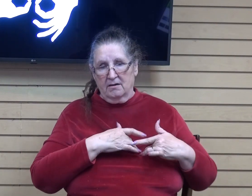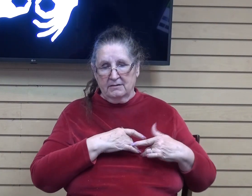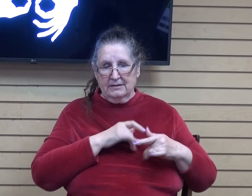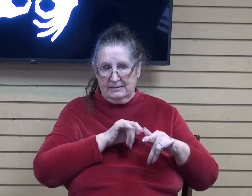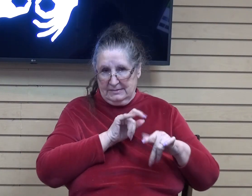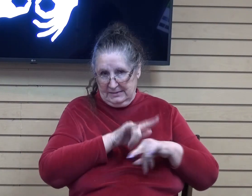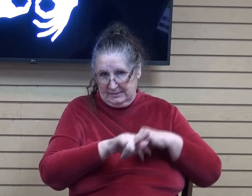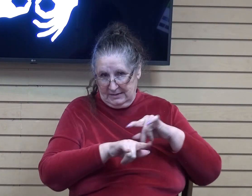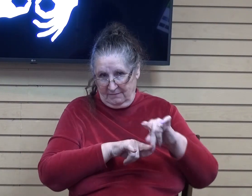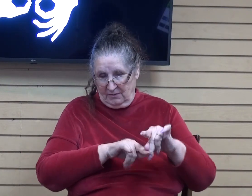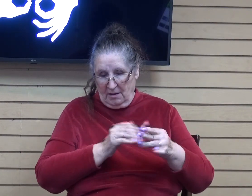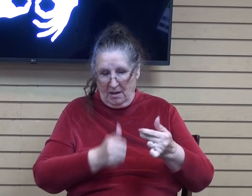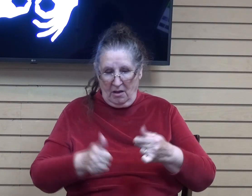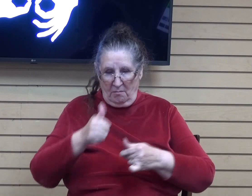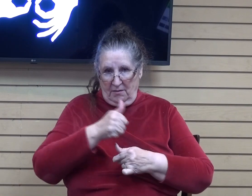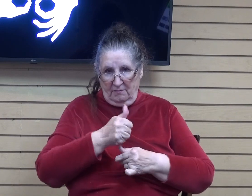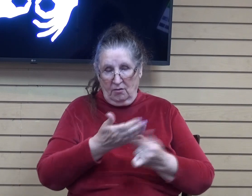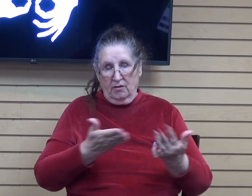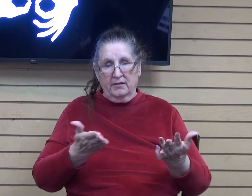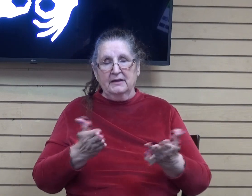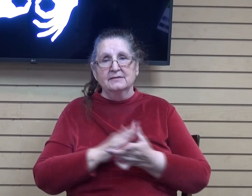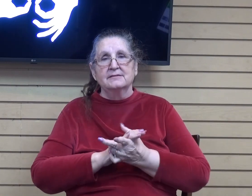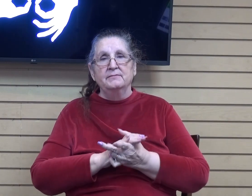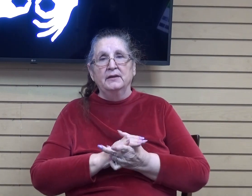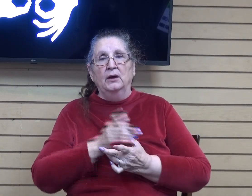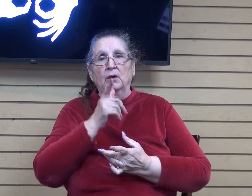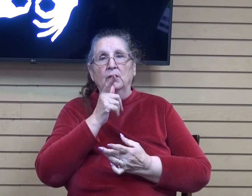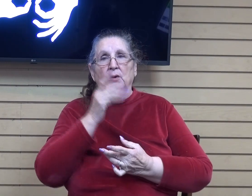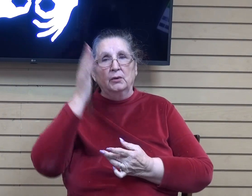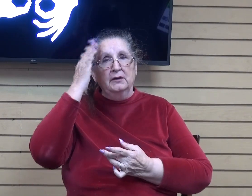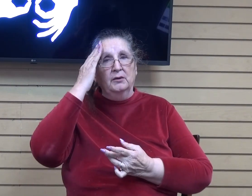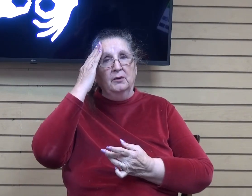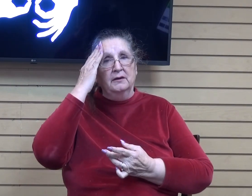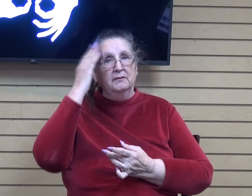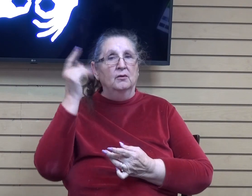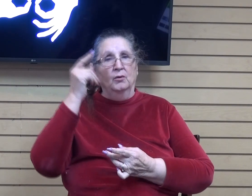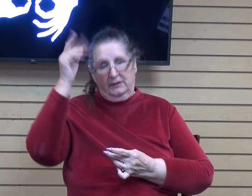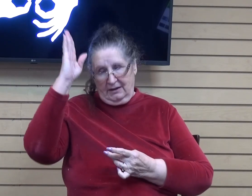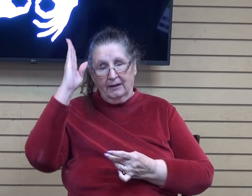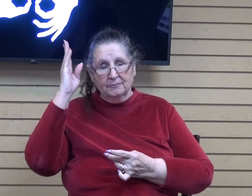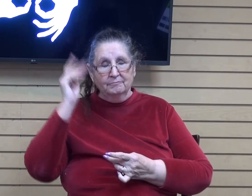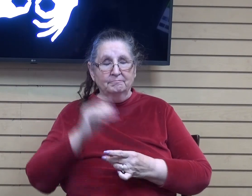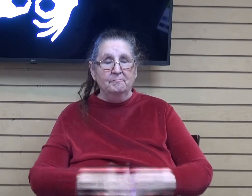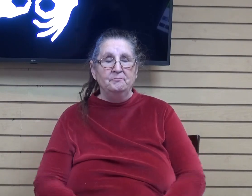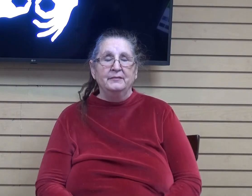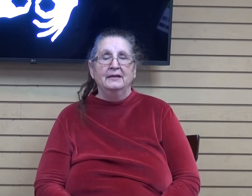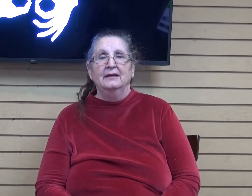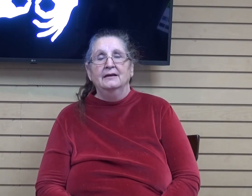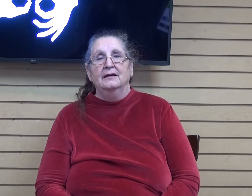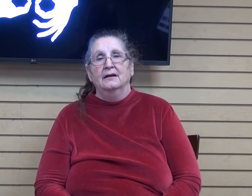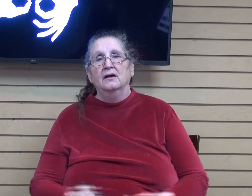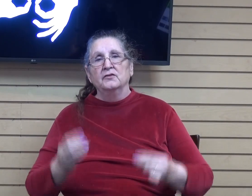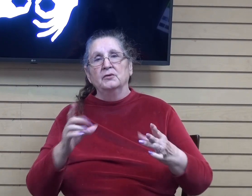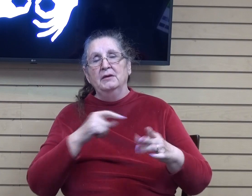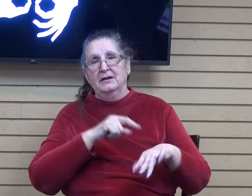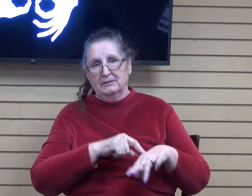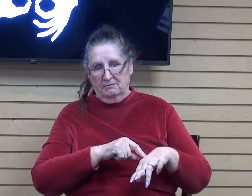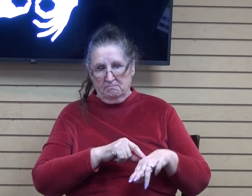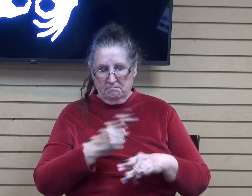above all things and who can know it so many times i have asked myself why